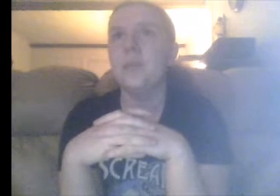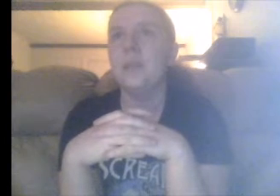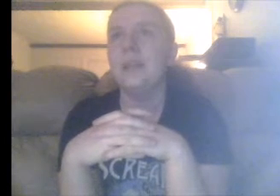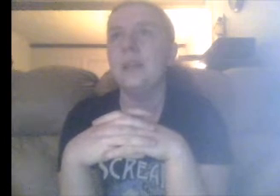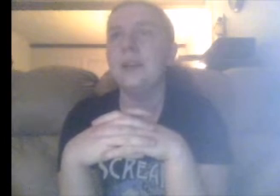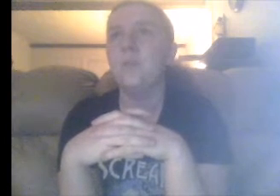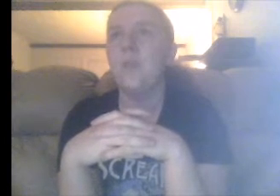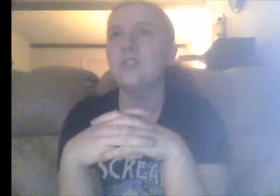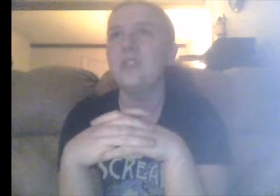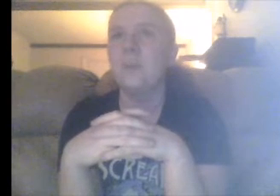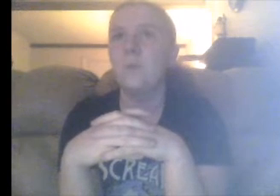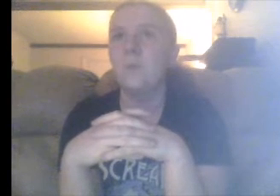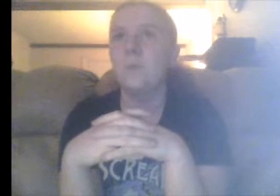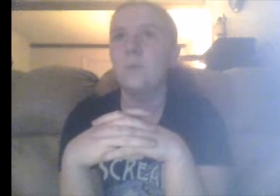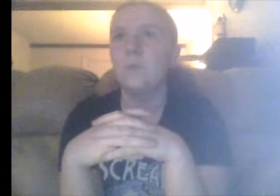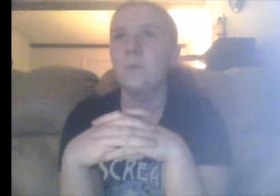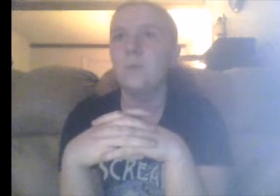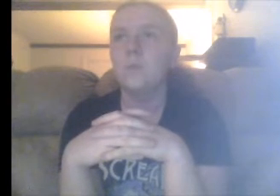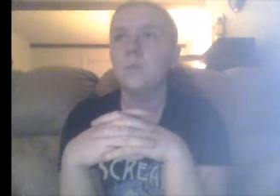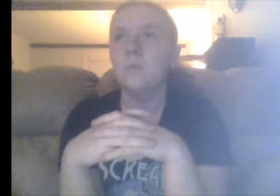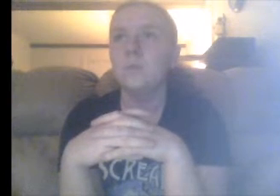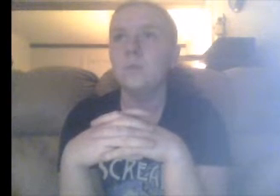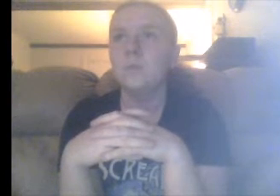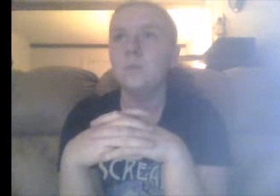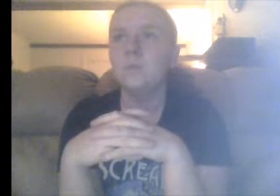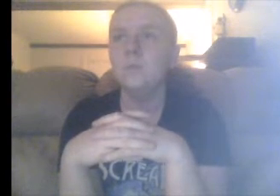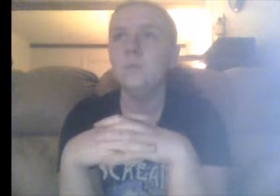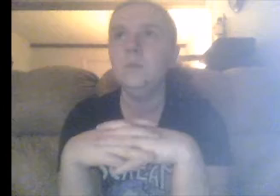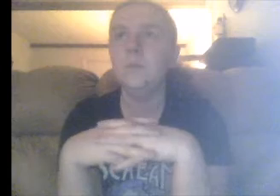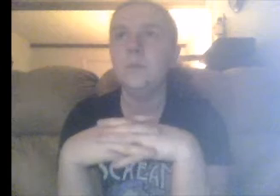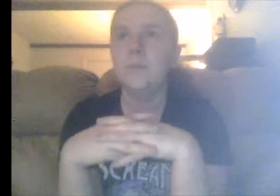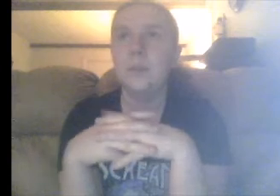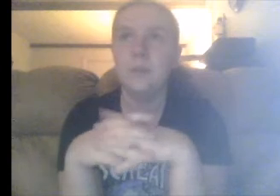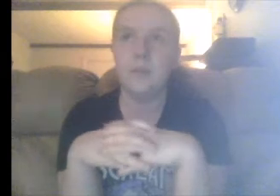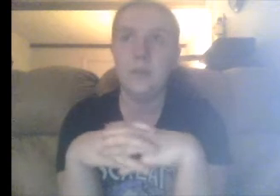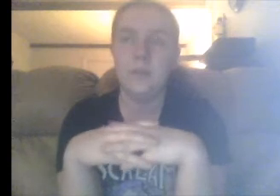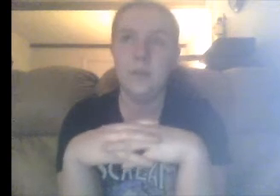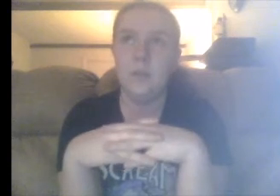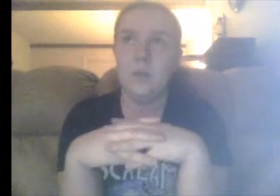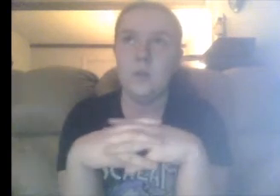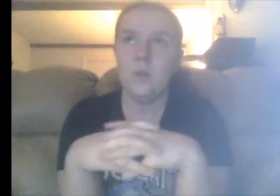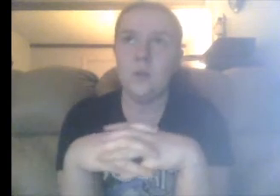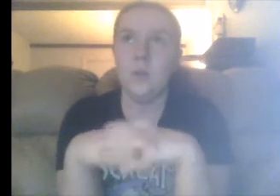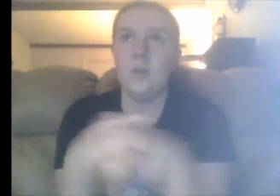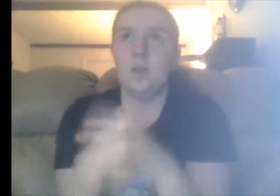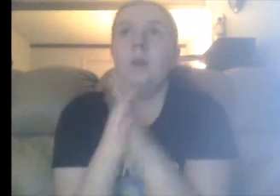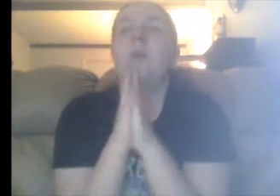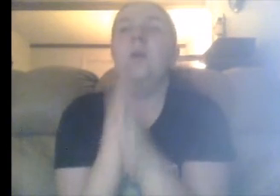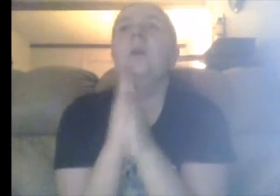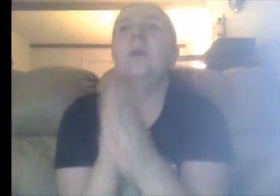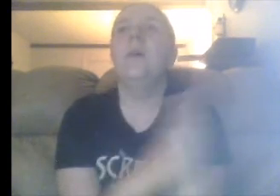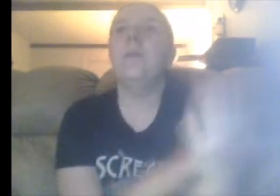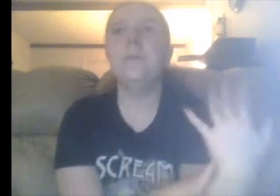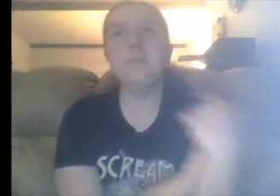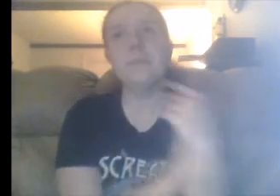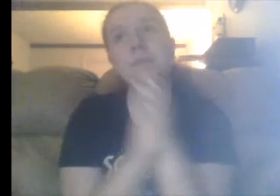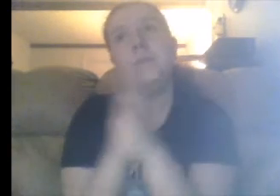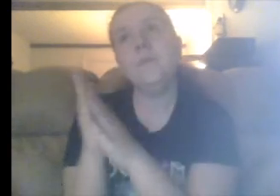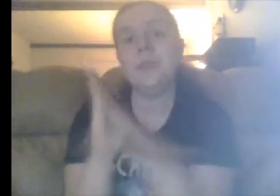going on and Lana's watching you